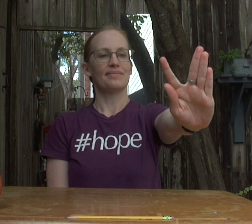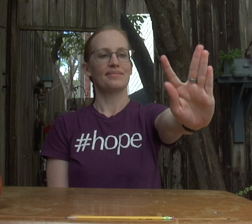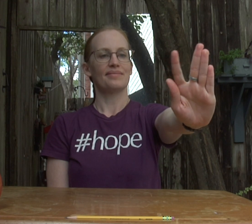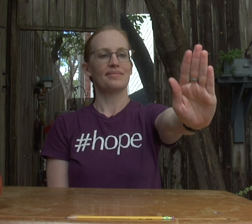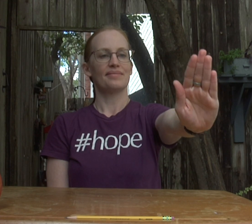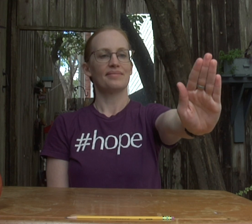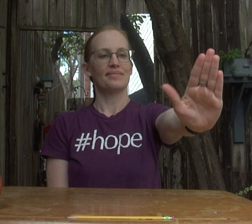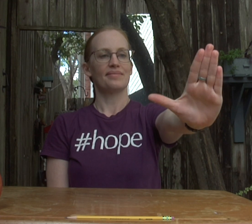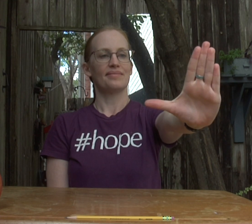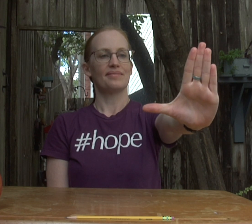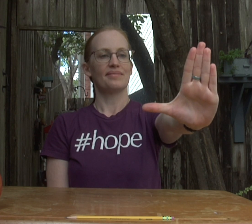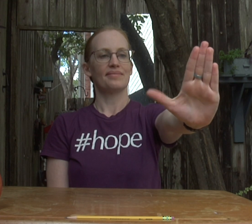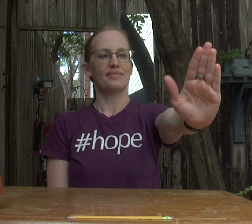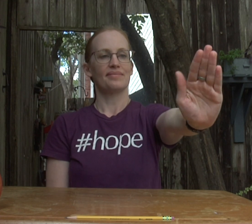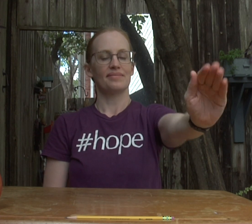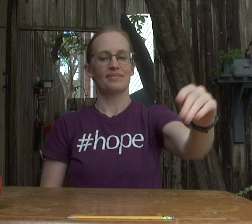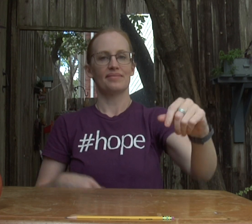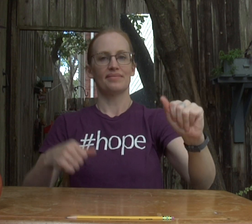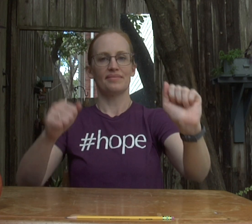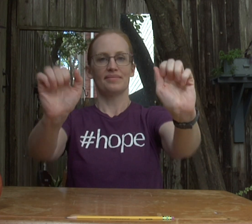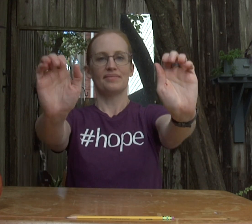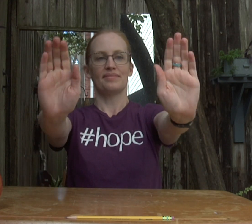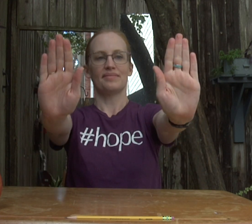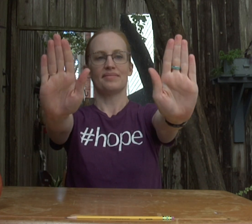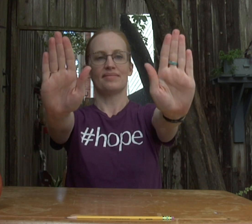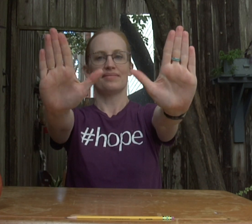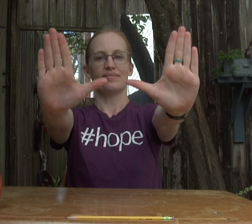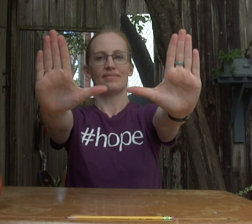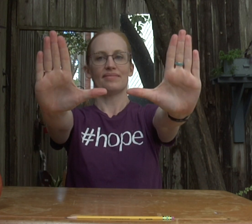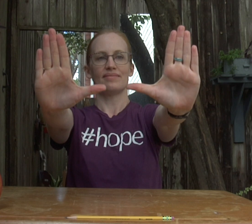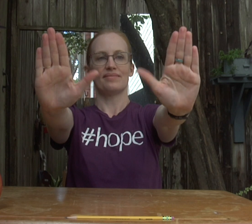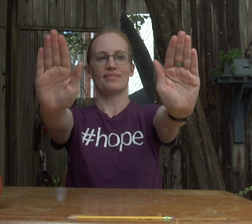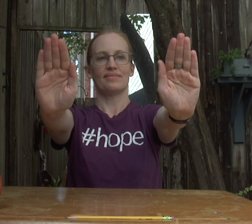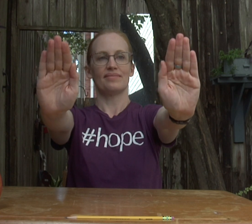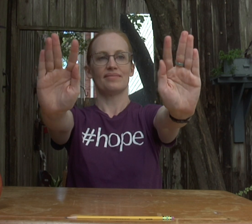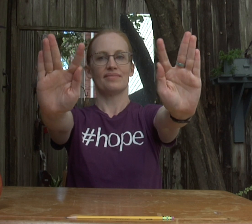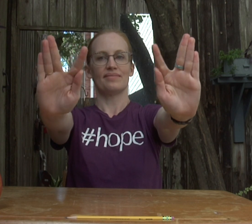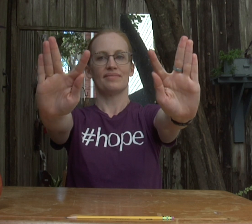and now we're gonna try both hands at the same time it's really tricky